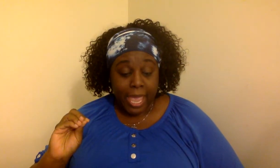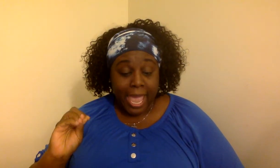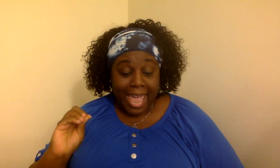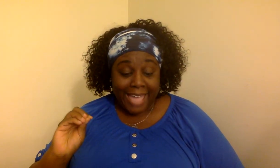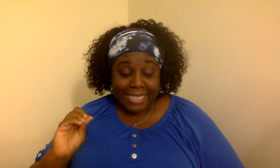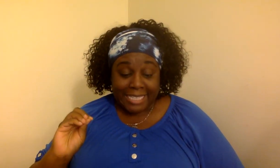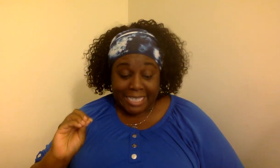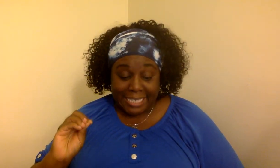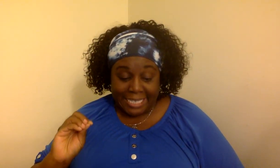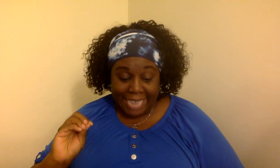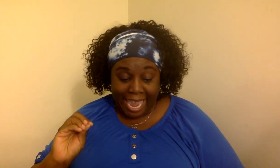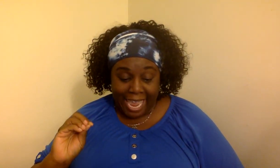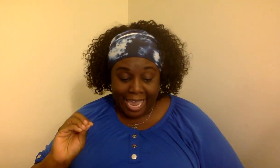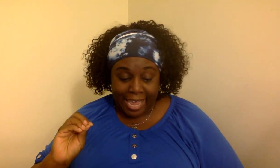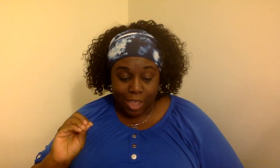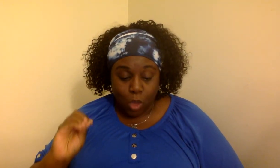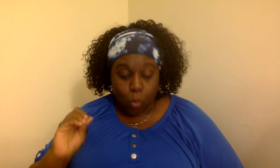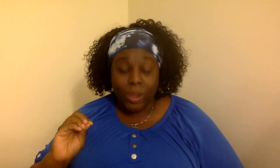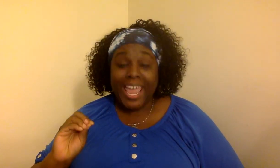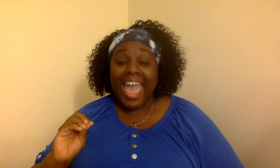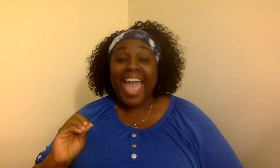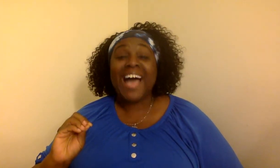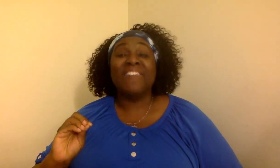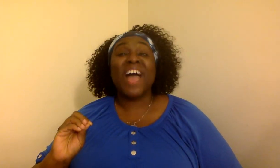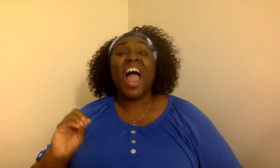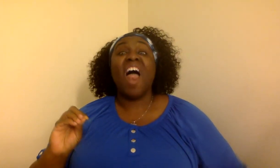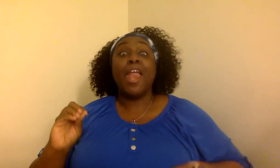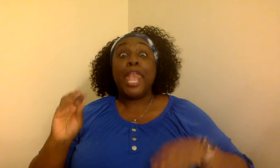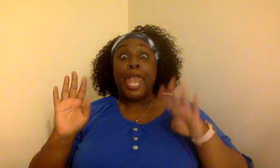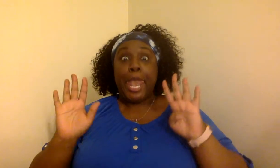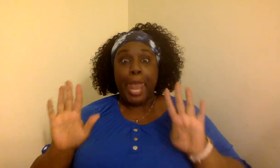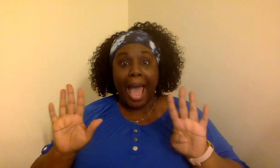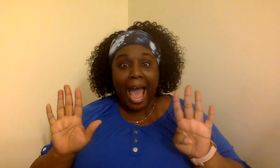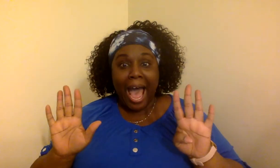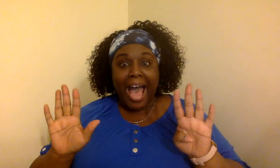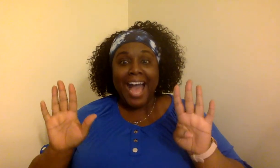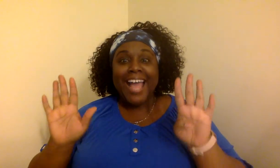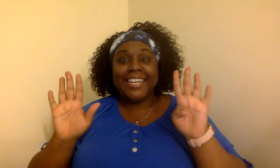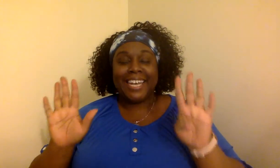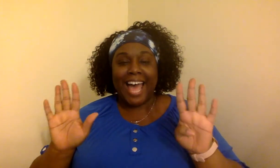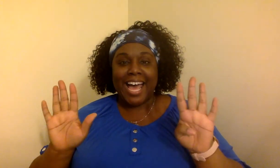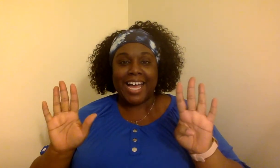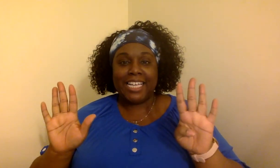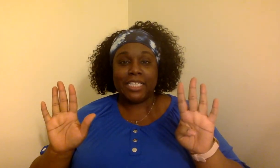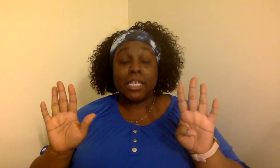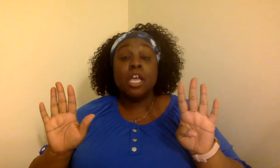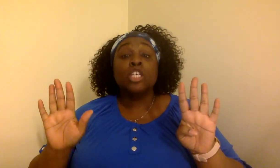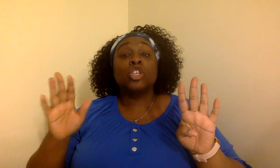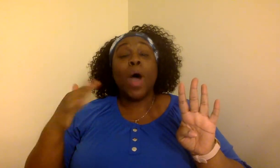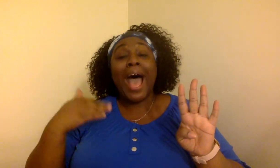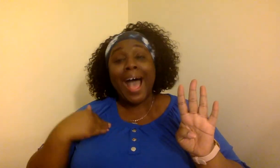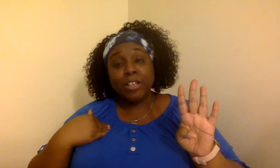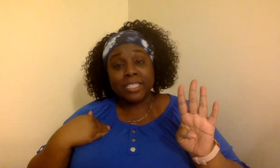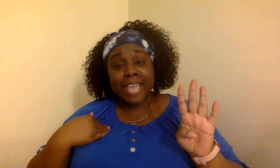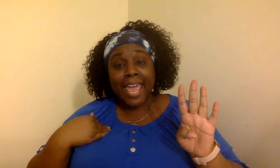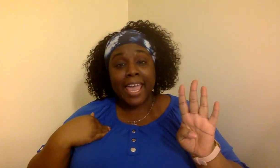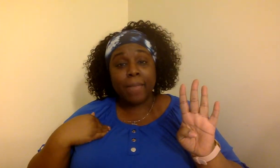And today we have nine lines. So I'll say it,